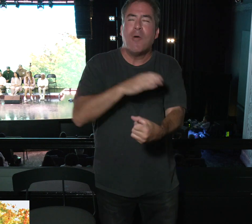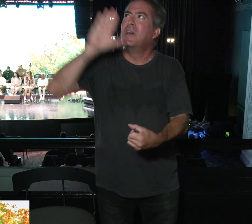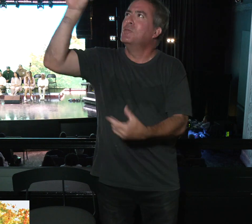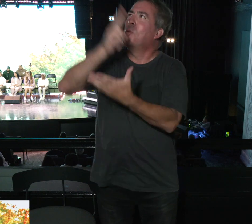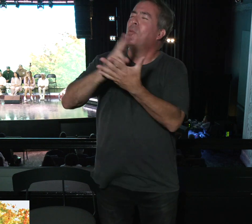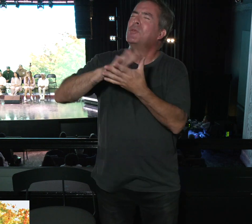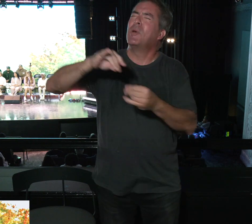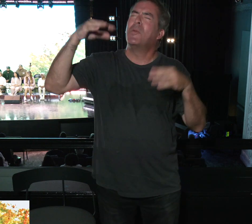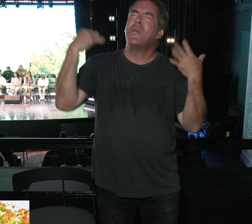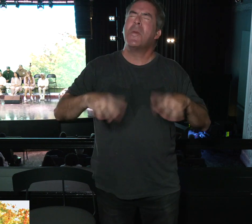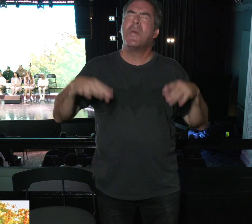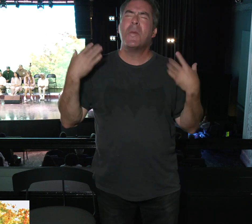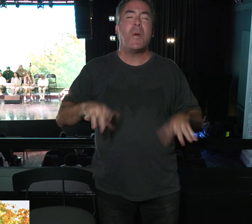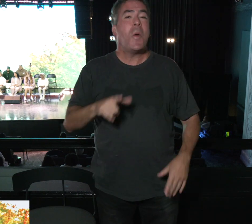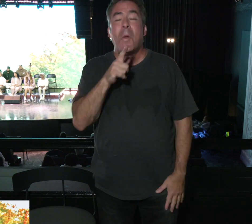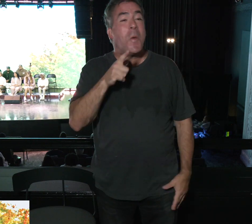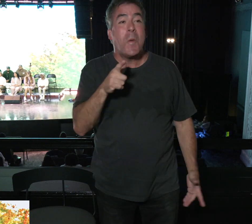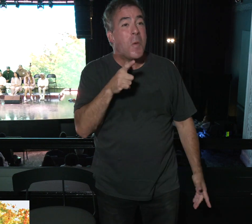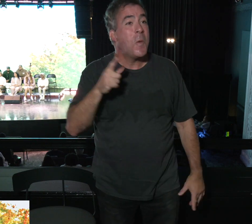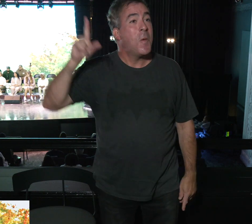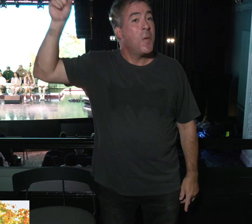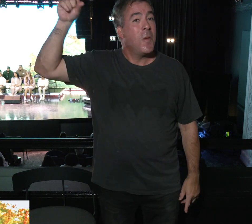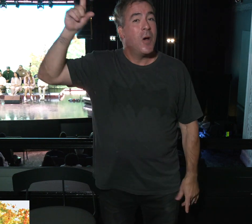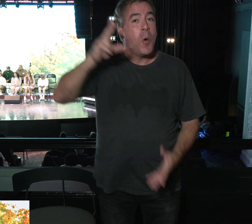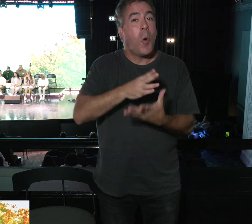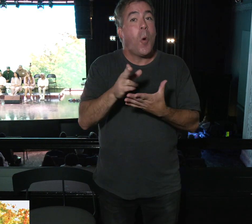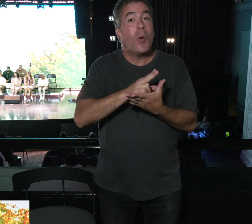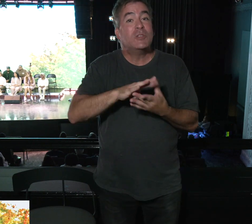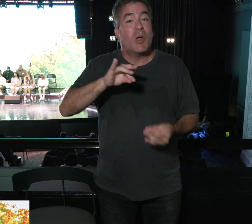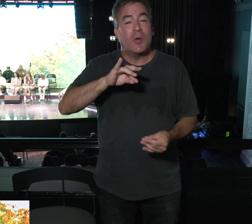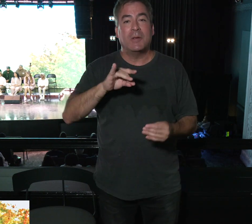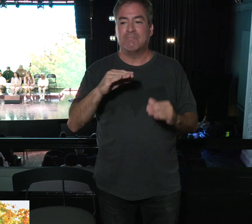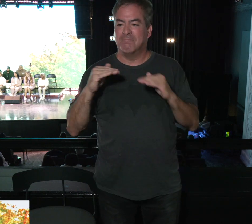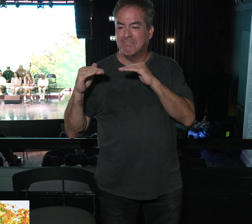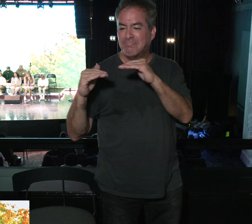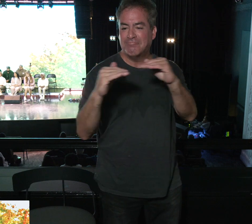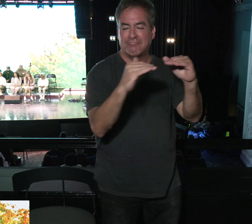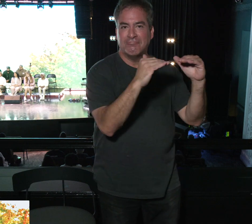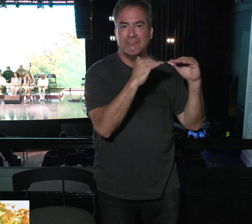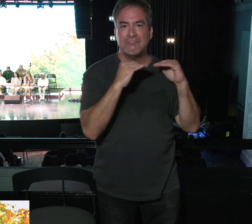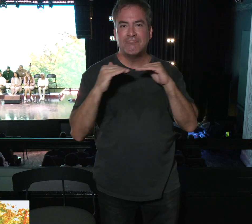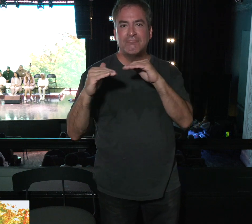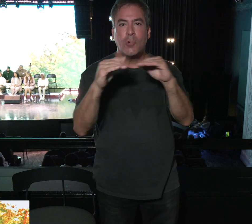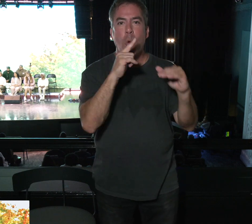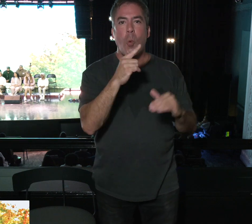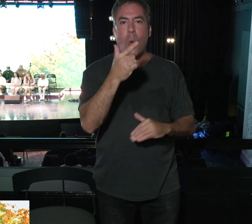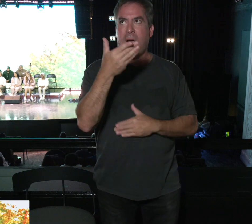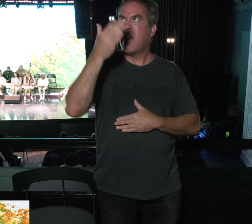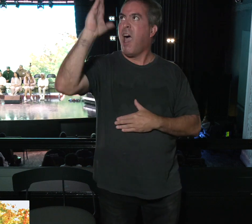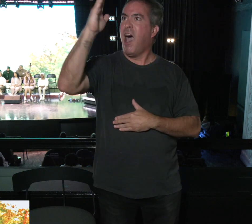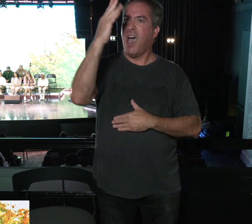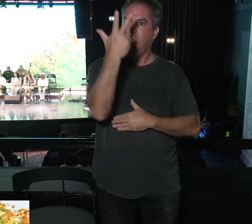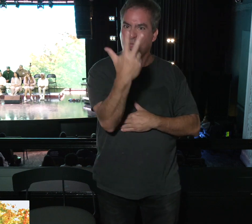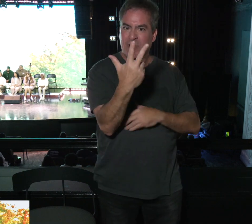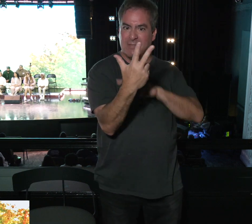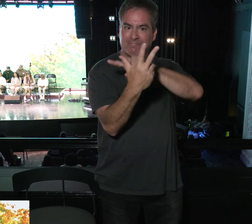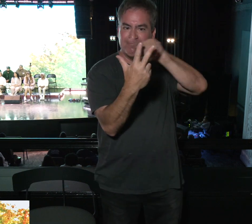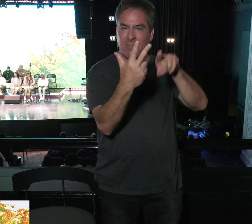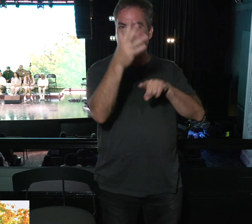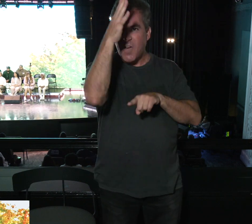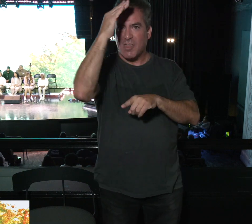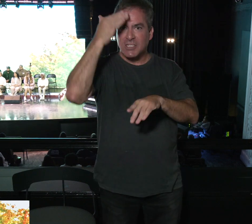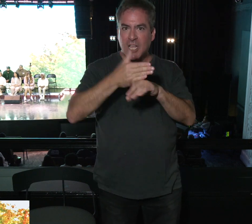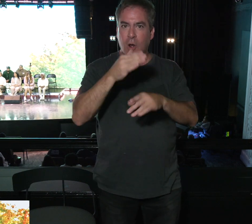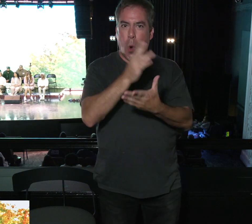Holy Spirit. Who is he? The Holy Spirit is an equal, powerful part of who God is. We need him in our